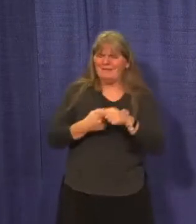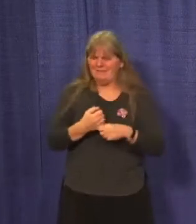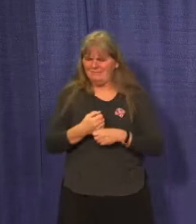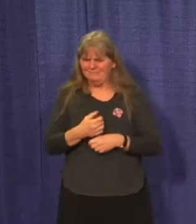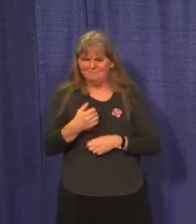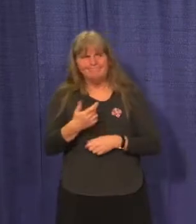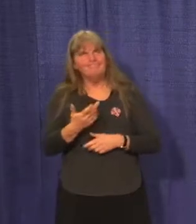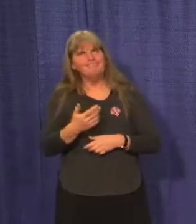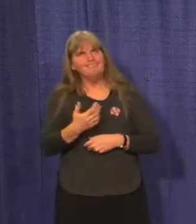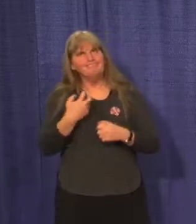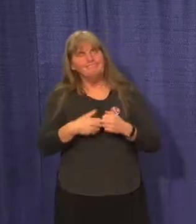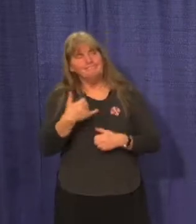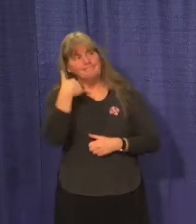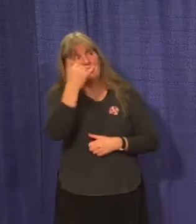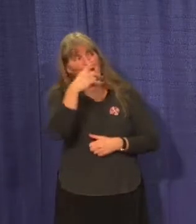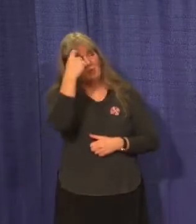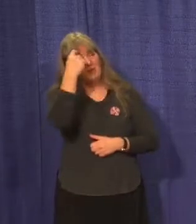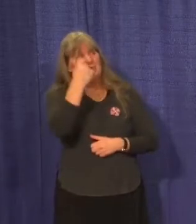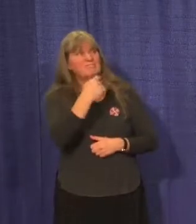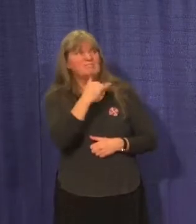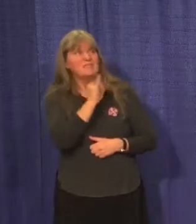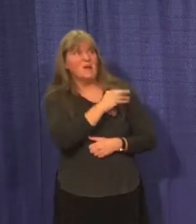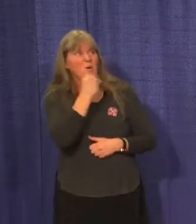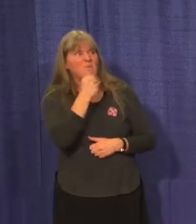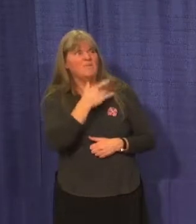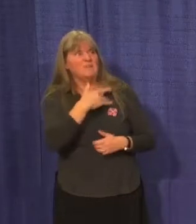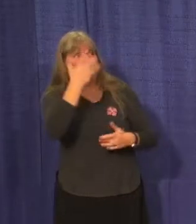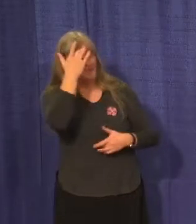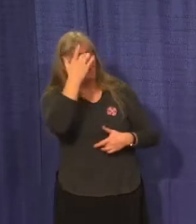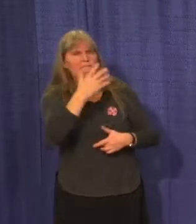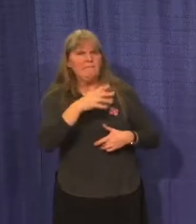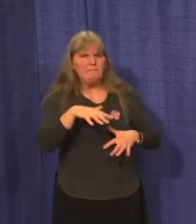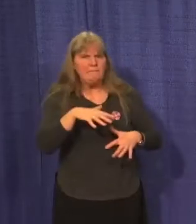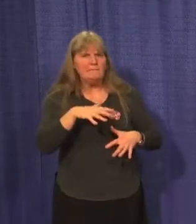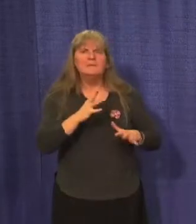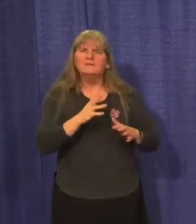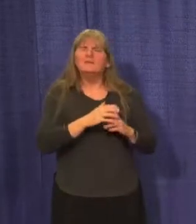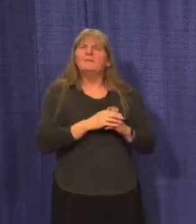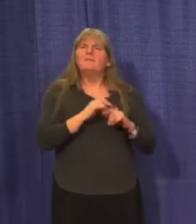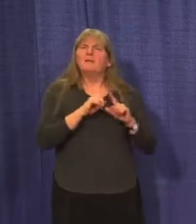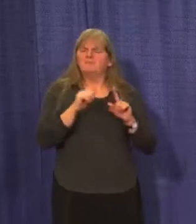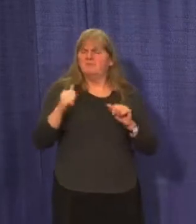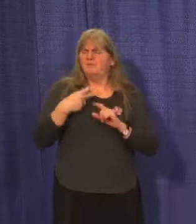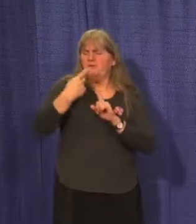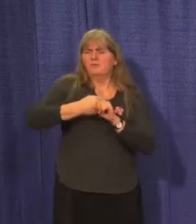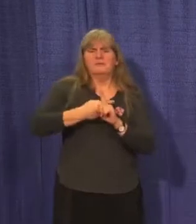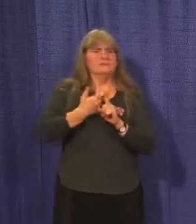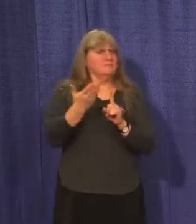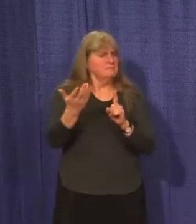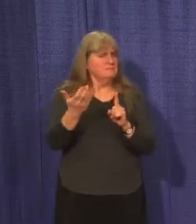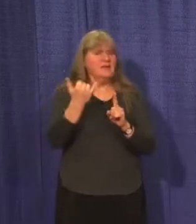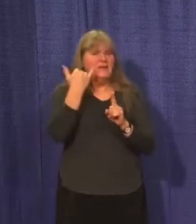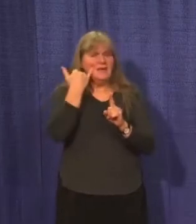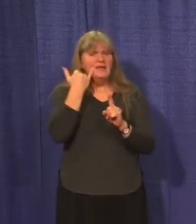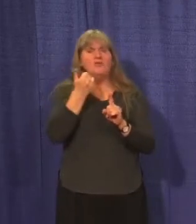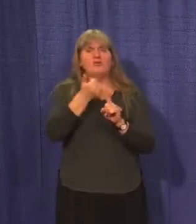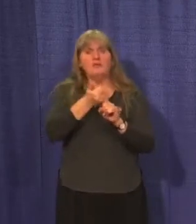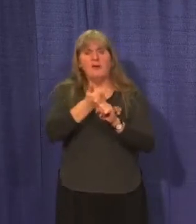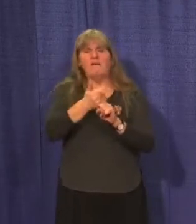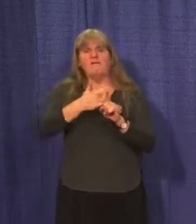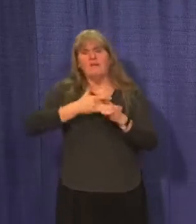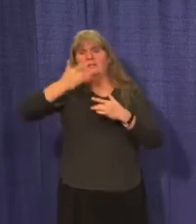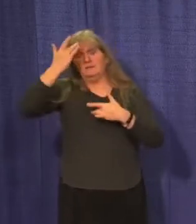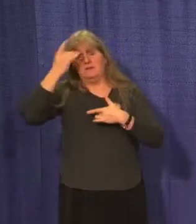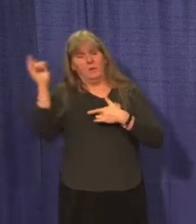phone call to your employer and stay home from work. But these past few months have proven that going to work while sick can be